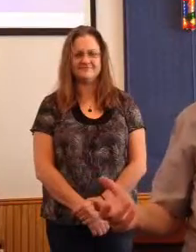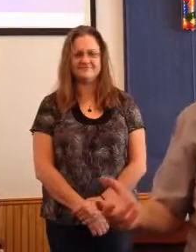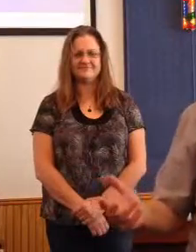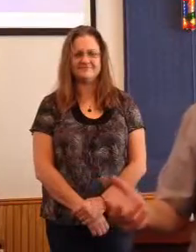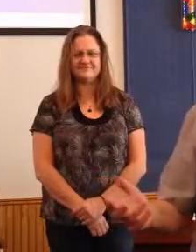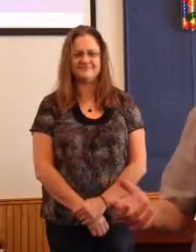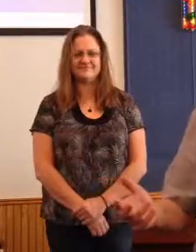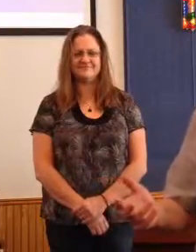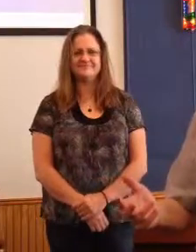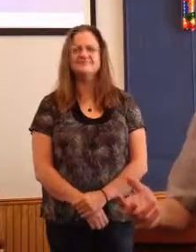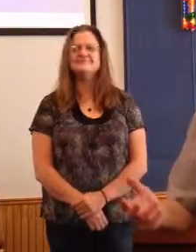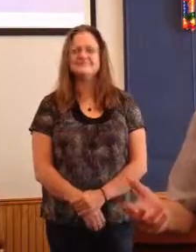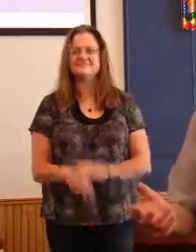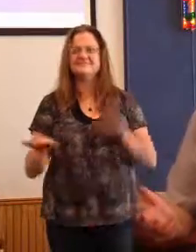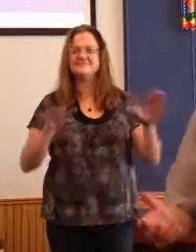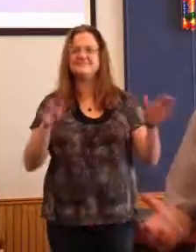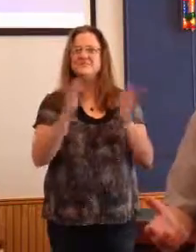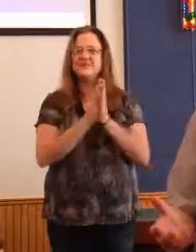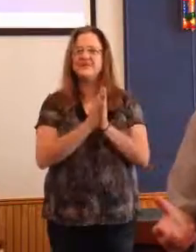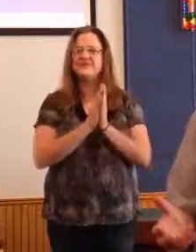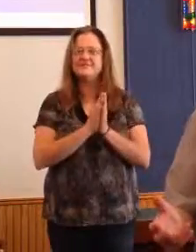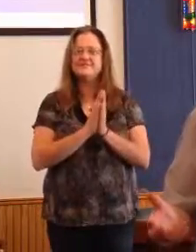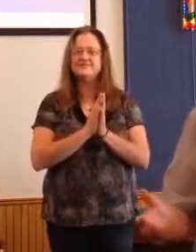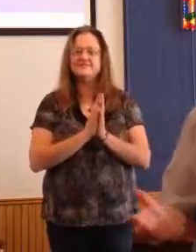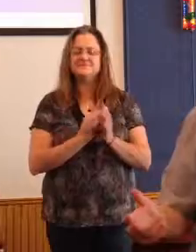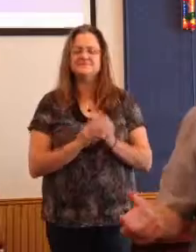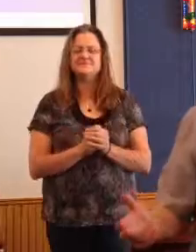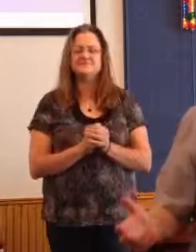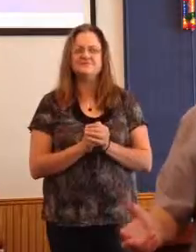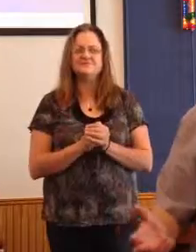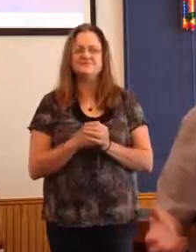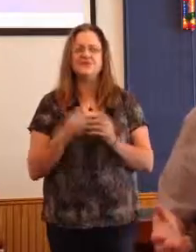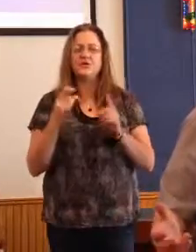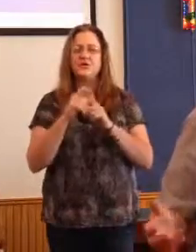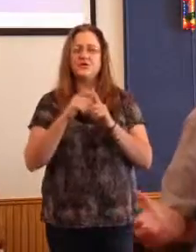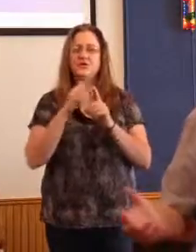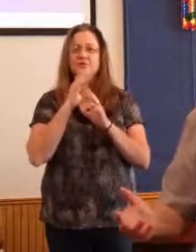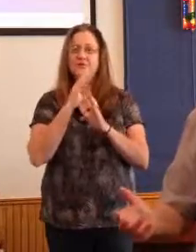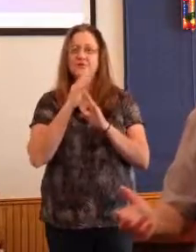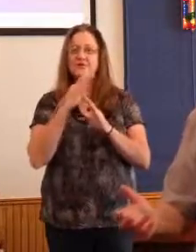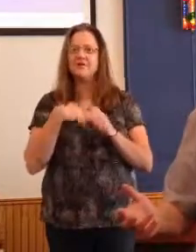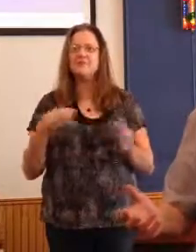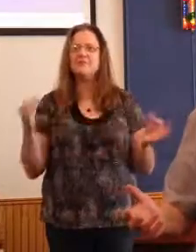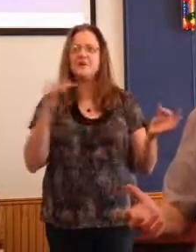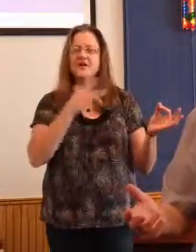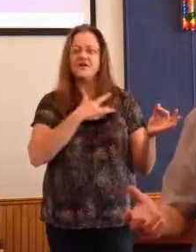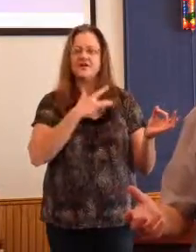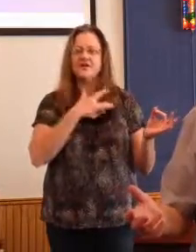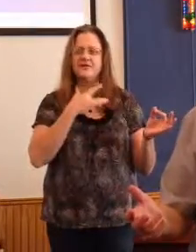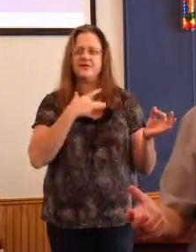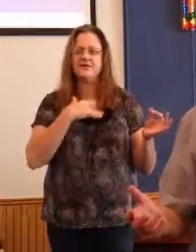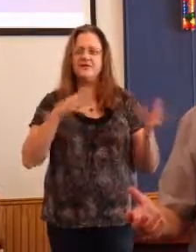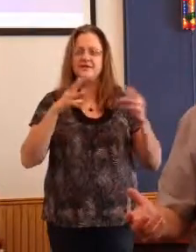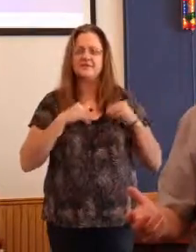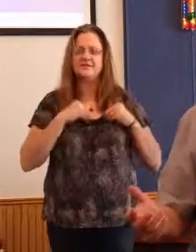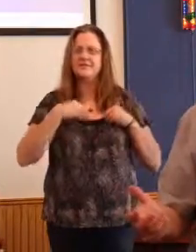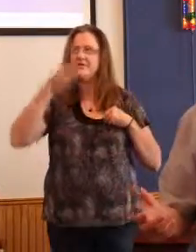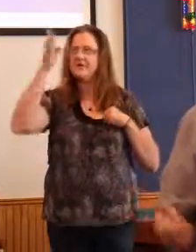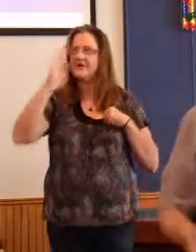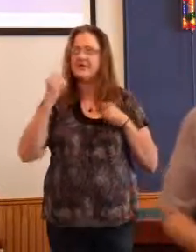My friends, will you pray with me? May the words of my mouth and the meditations of my heart be acceptable unto you, my God, and my strength and my redeemer.